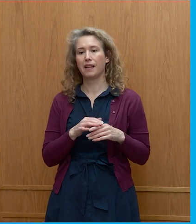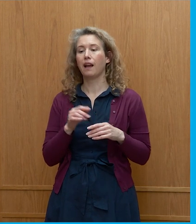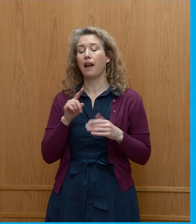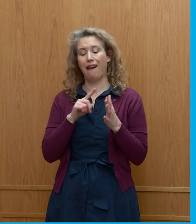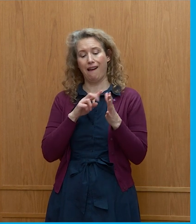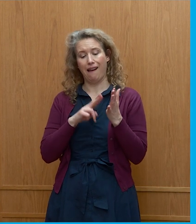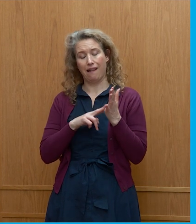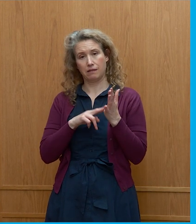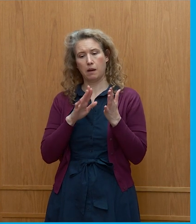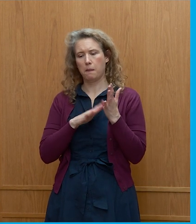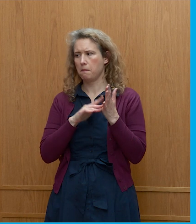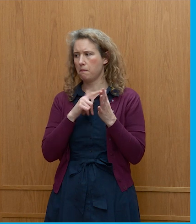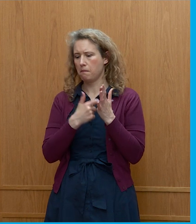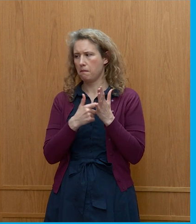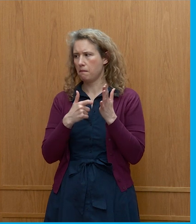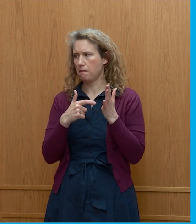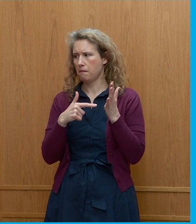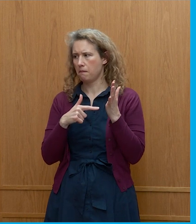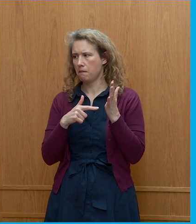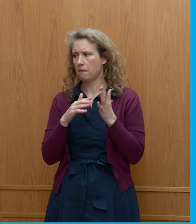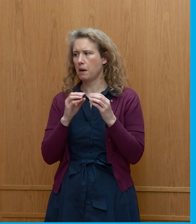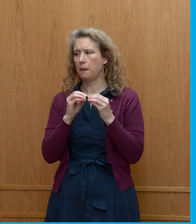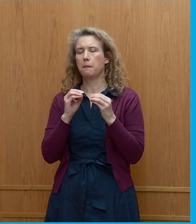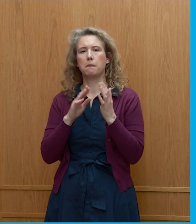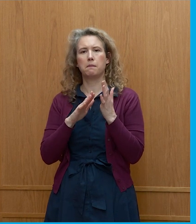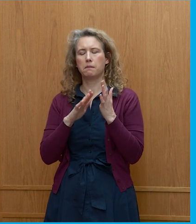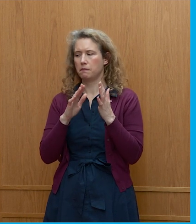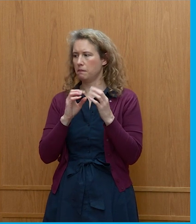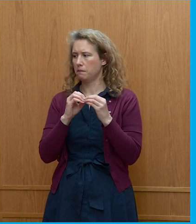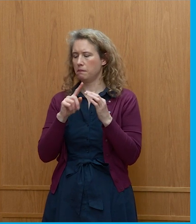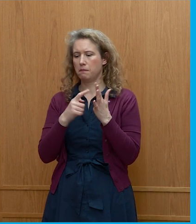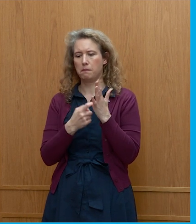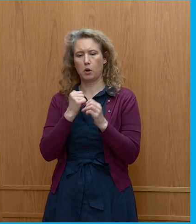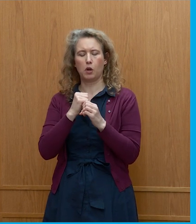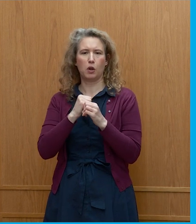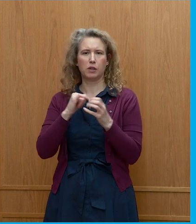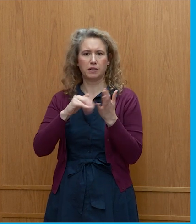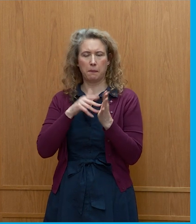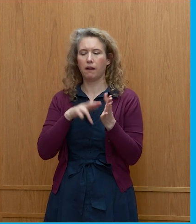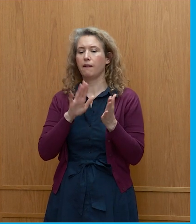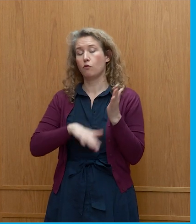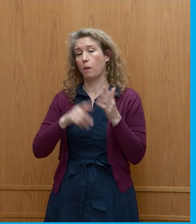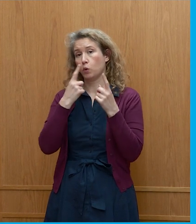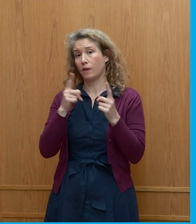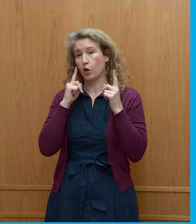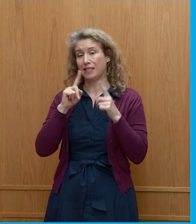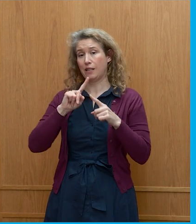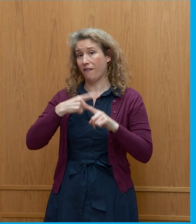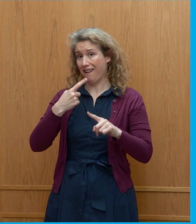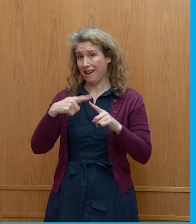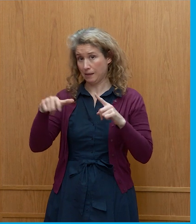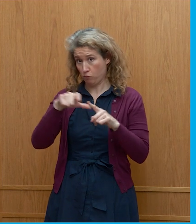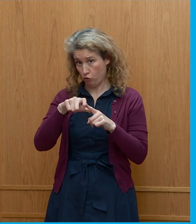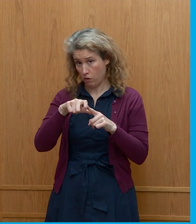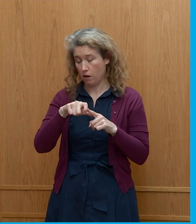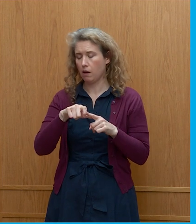Anne-Marta is a programme manager at Climate Exchange at the University of Edinburgh, delivering expert